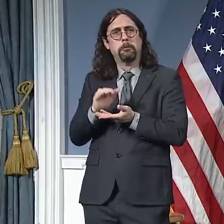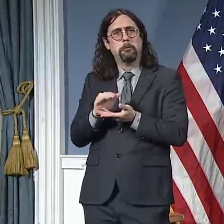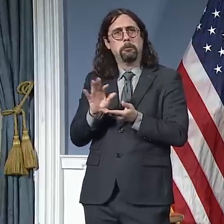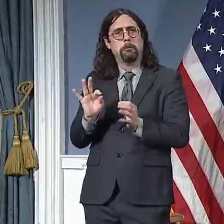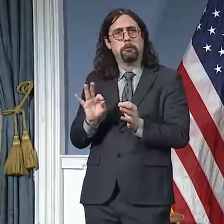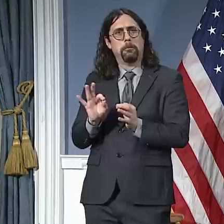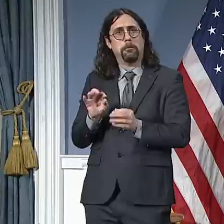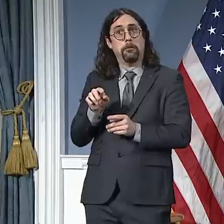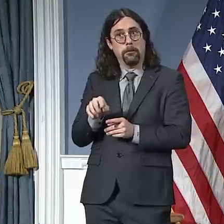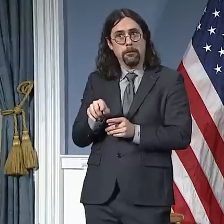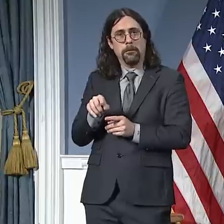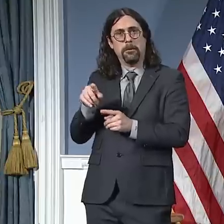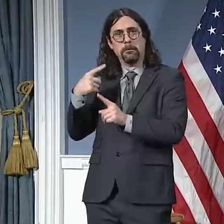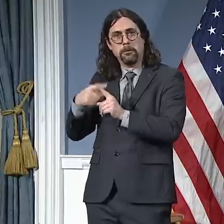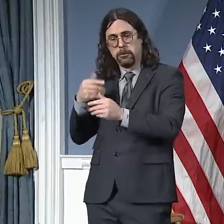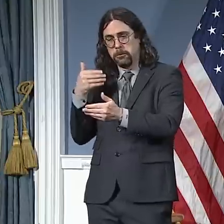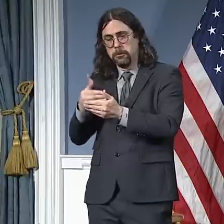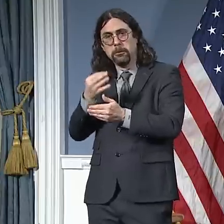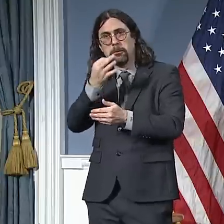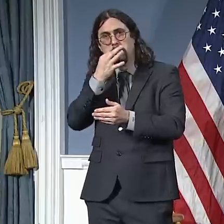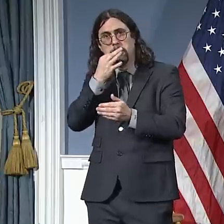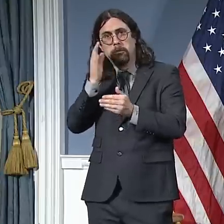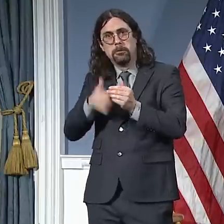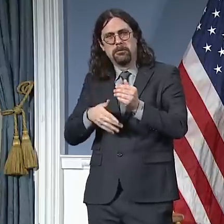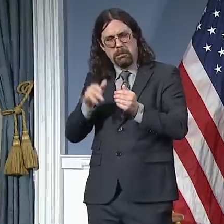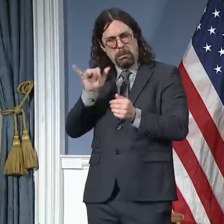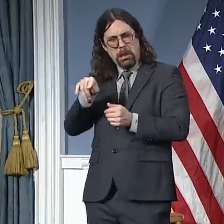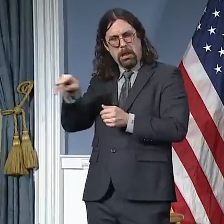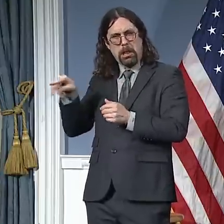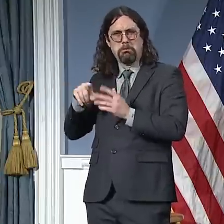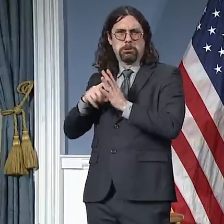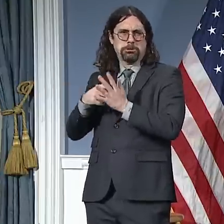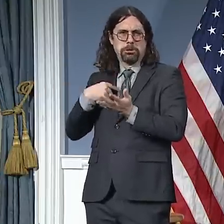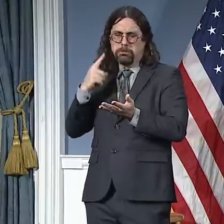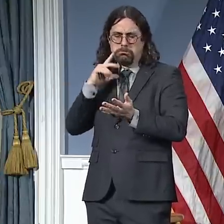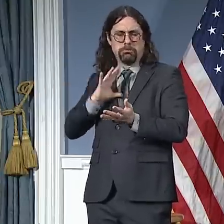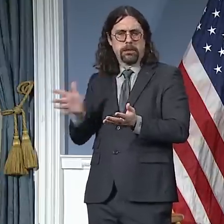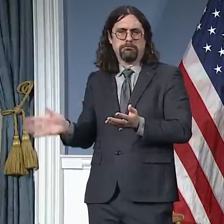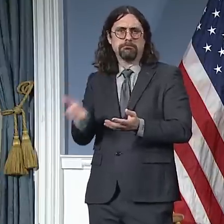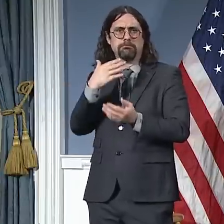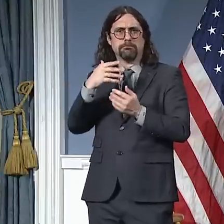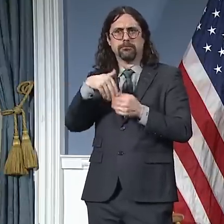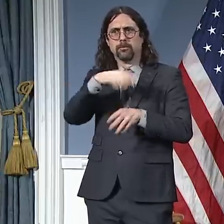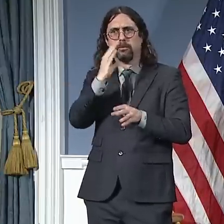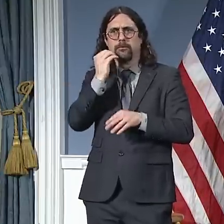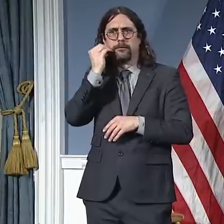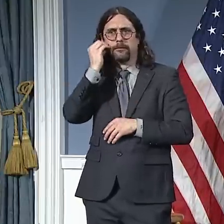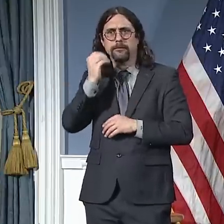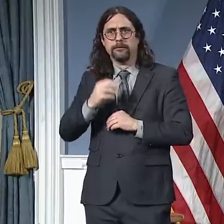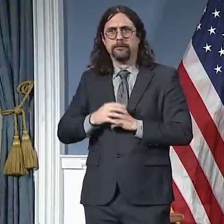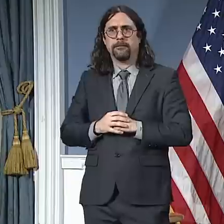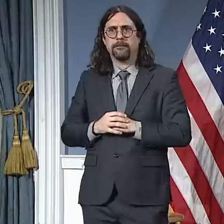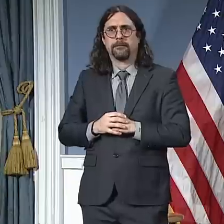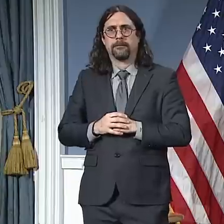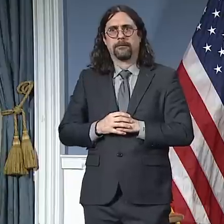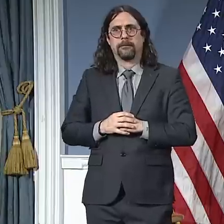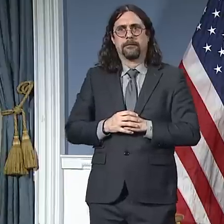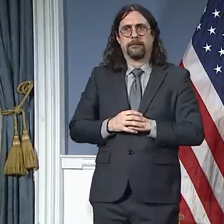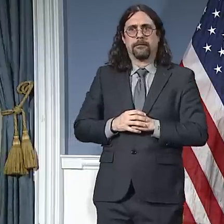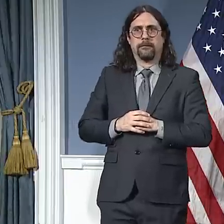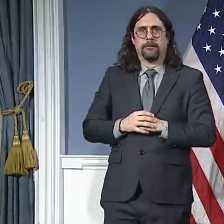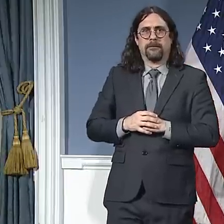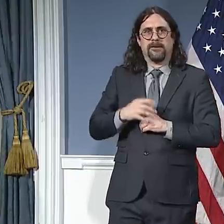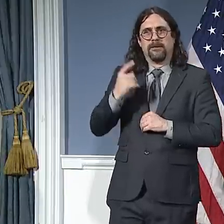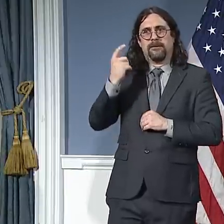of extenuating circumstances. There's some cases that are much more complex than meets the eye. And the DAs have real concerns that have to be